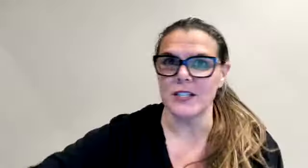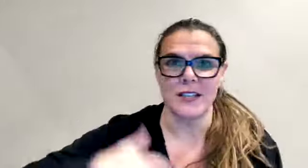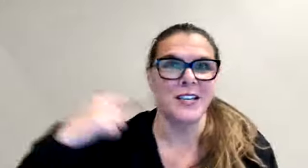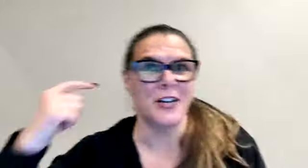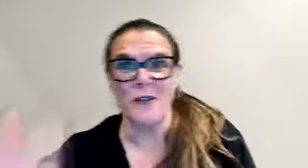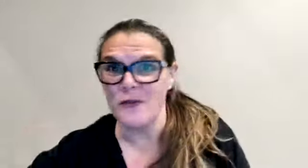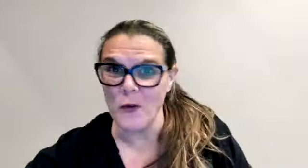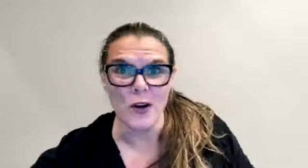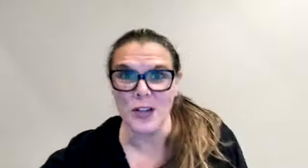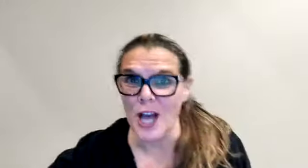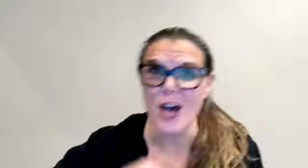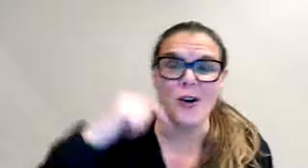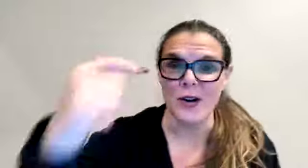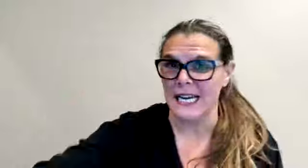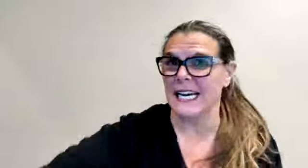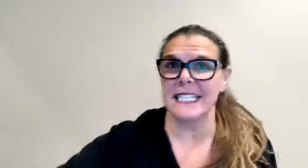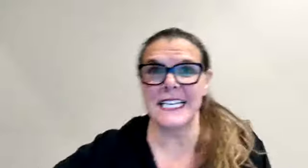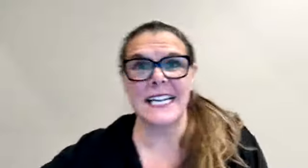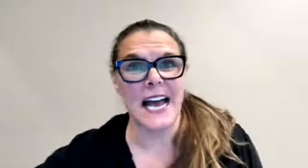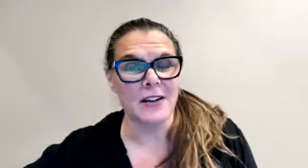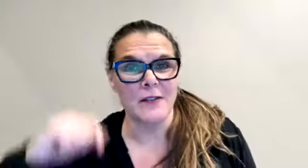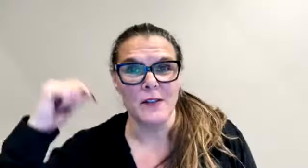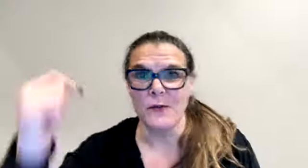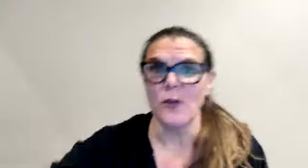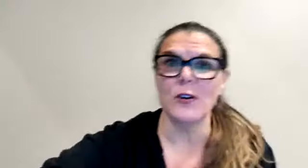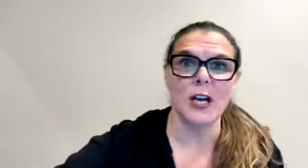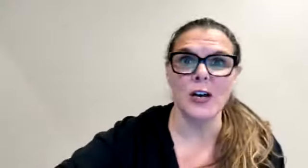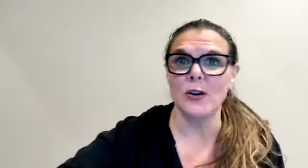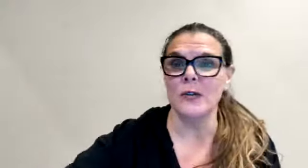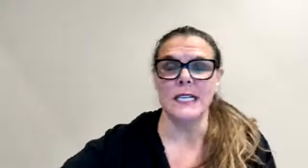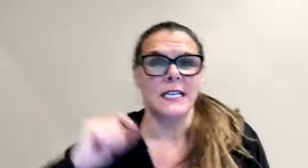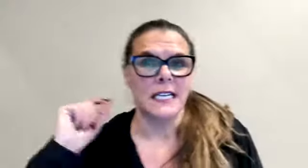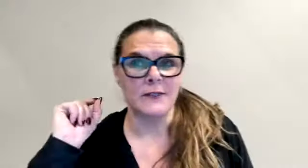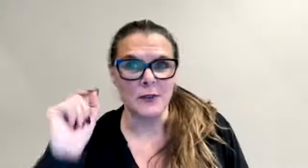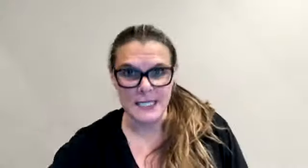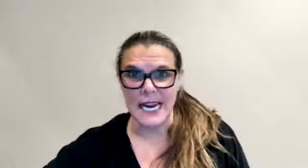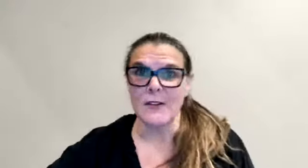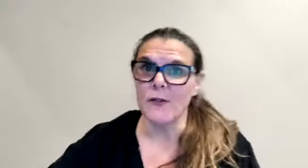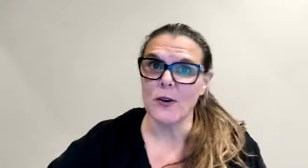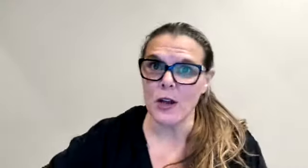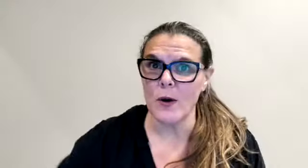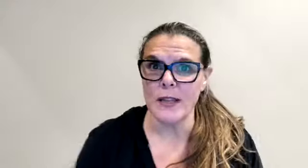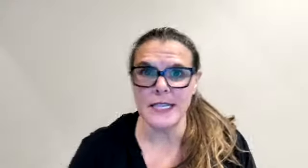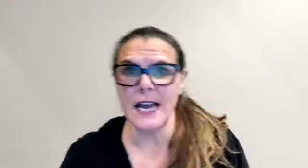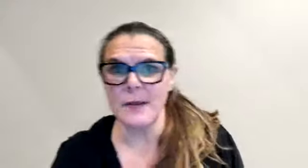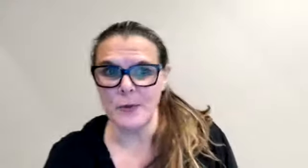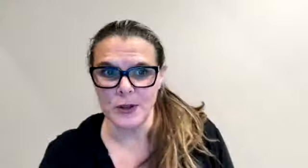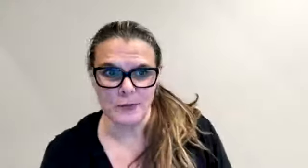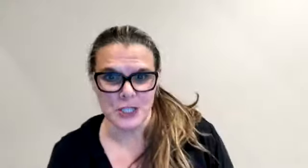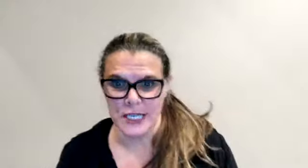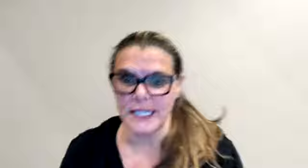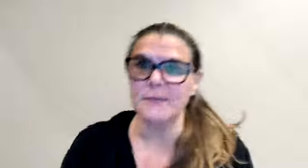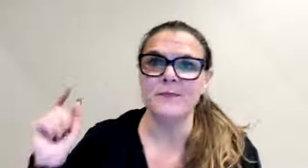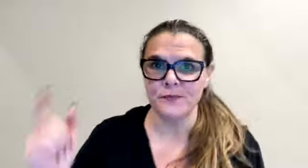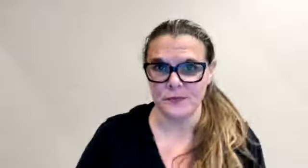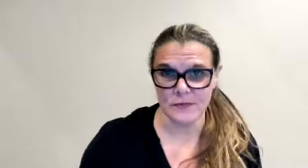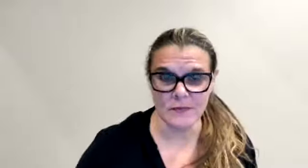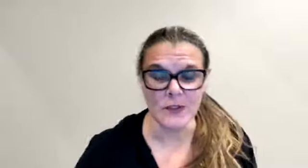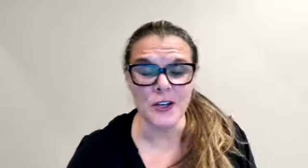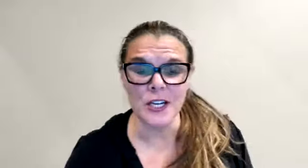you know, four low to get out of. And four low, if you stay in four low all the time with your machine, you're going